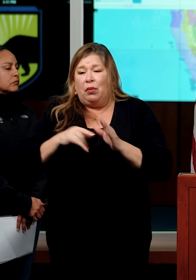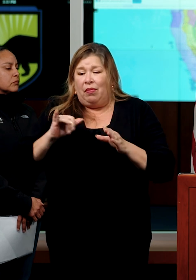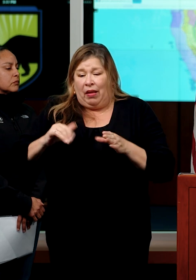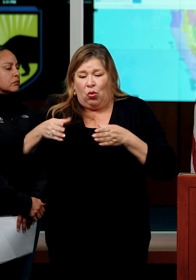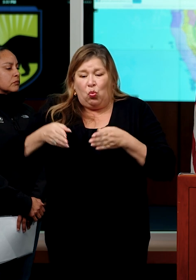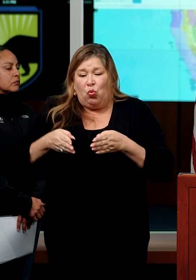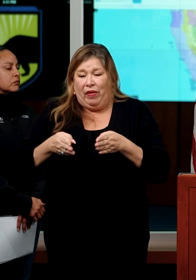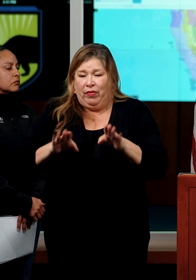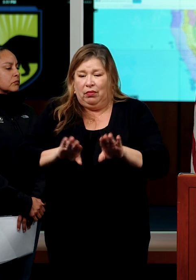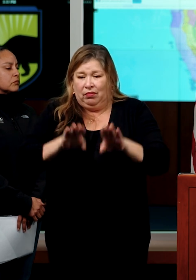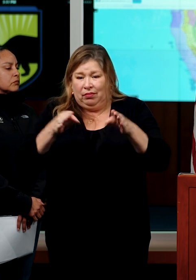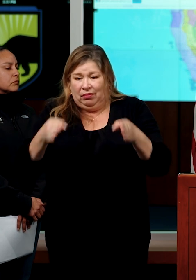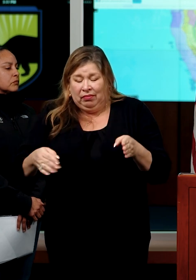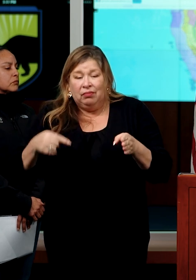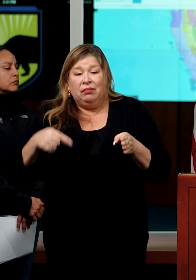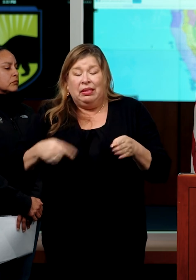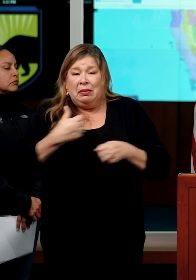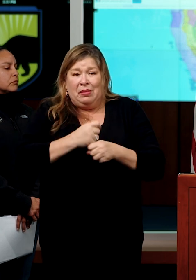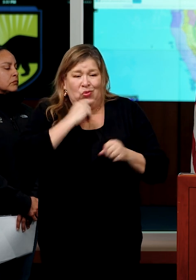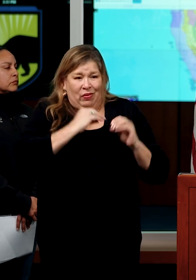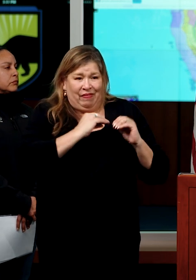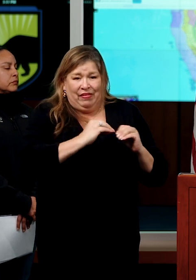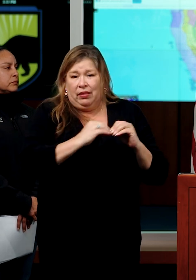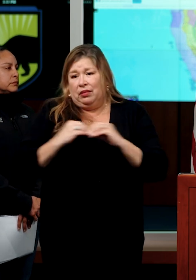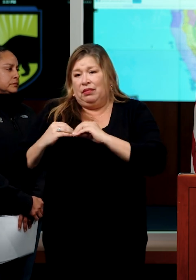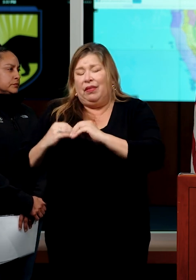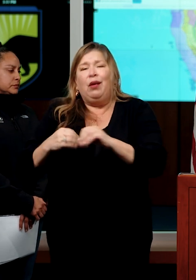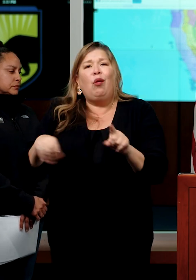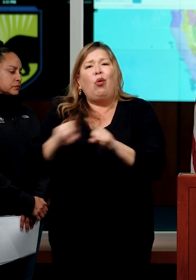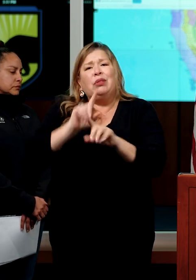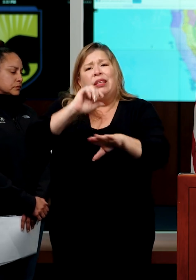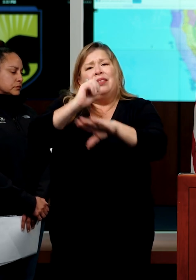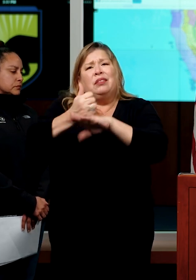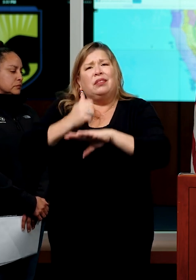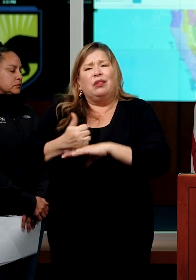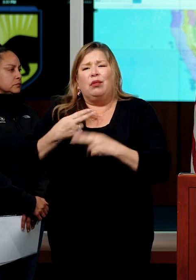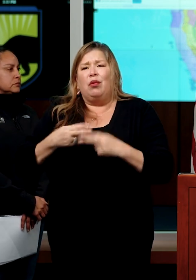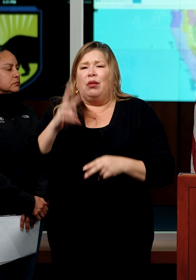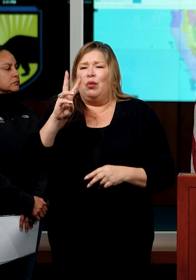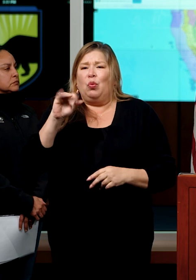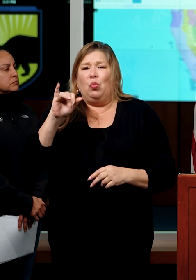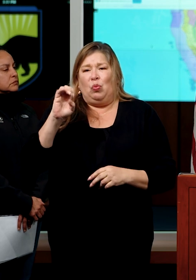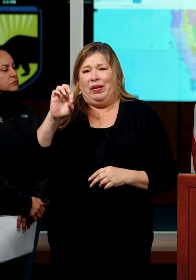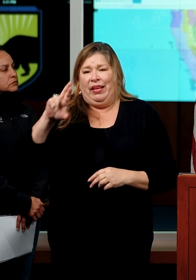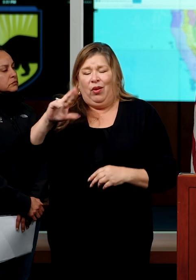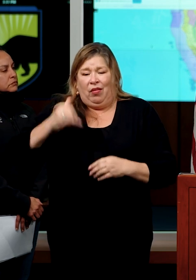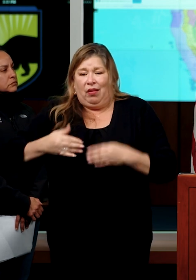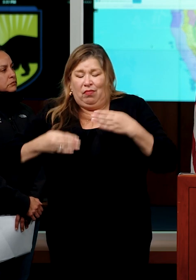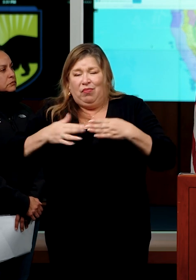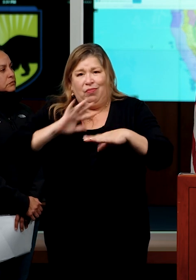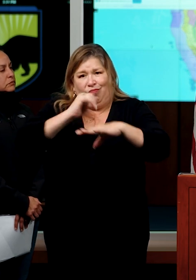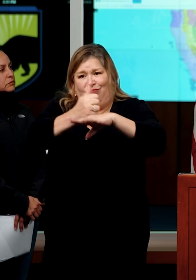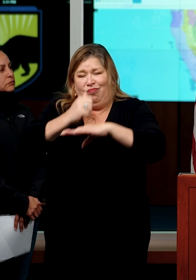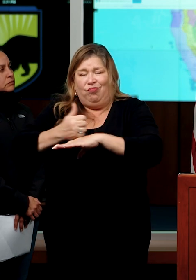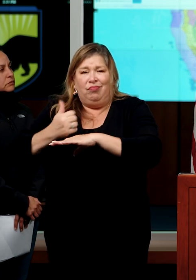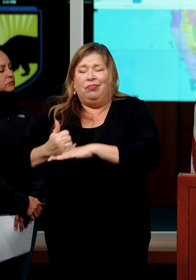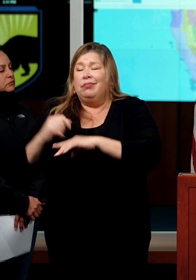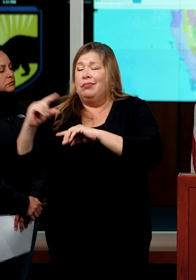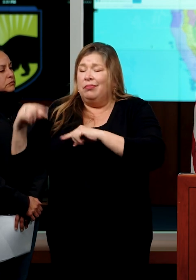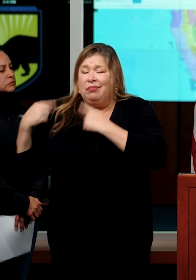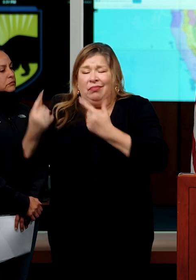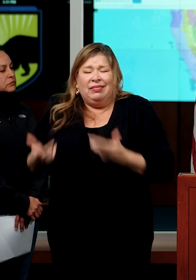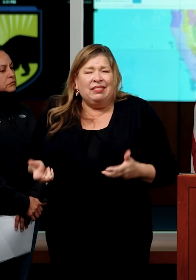that state investment attracted over about $2.4 billion of federal investment that has gone into strengthening our flood